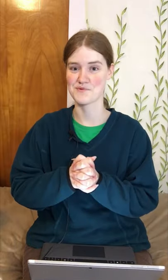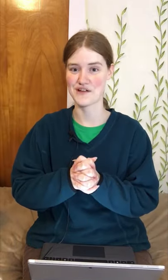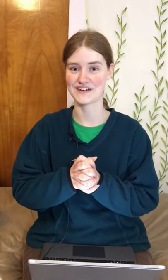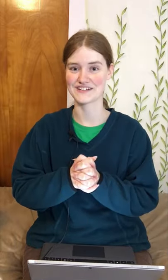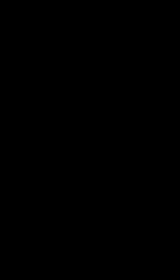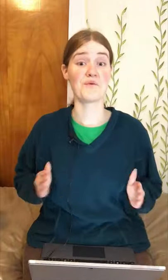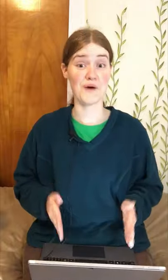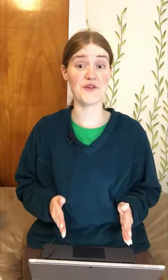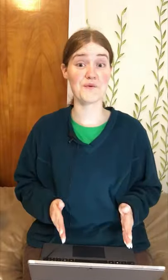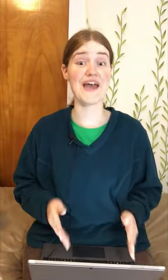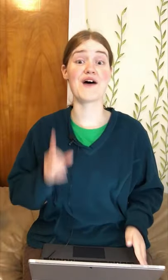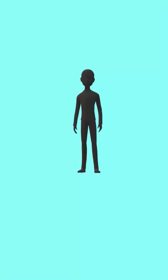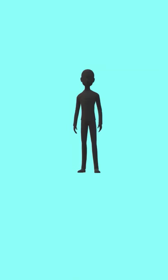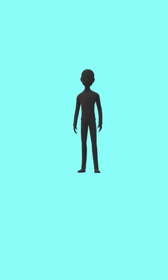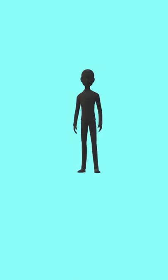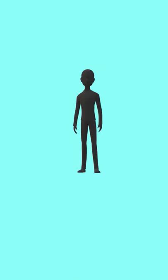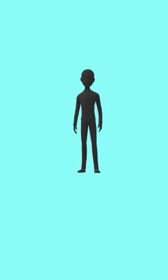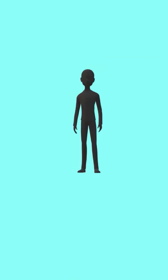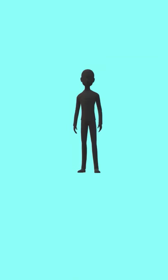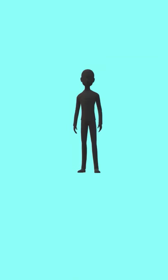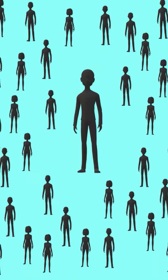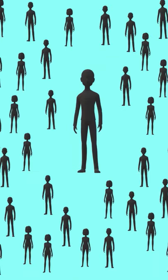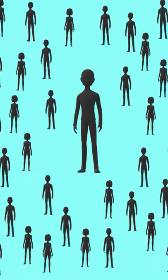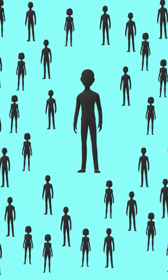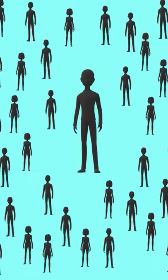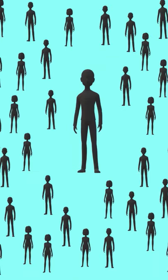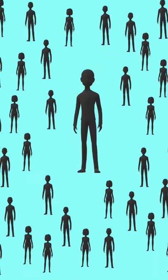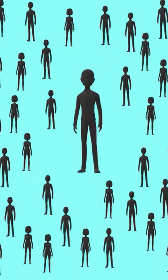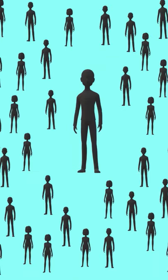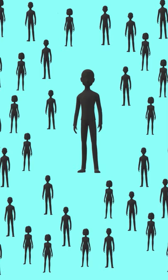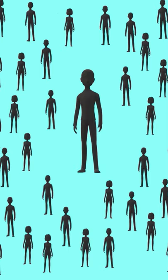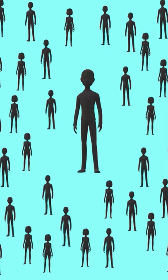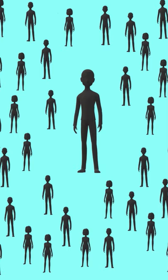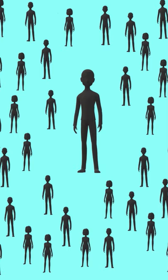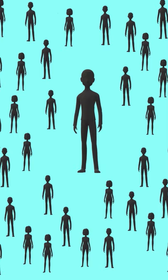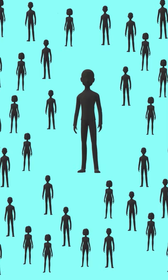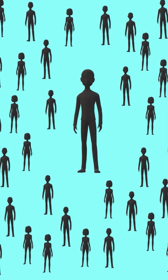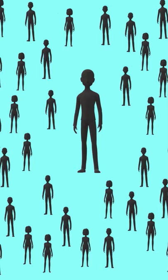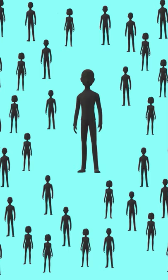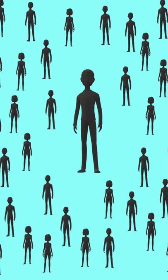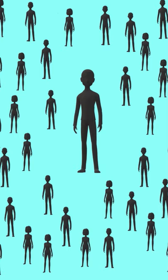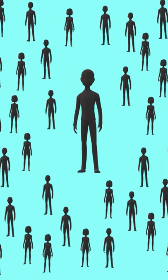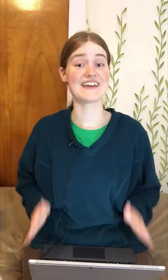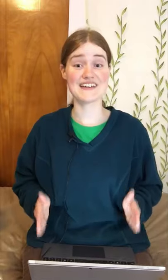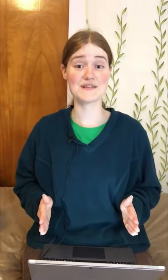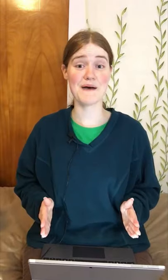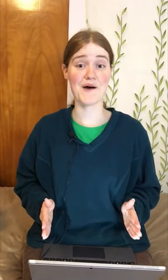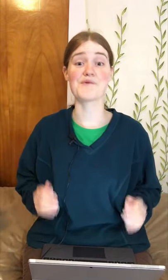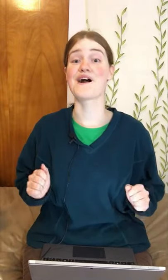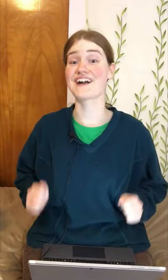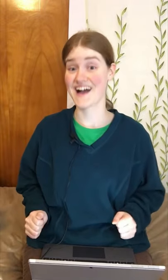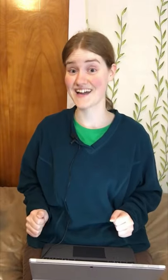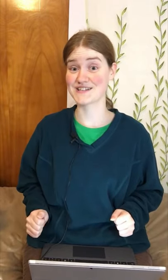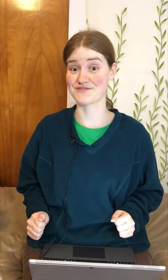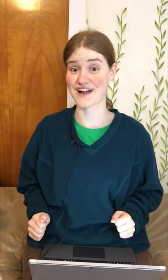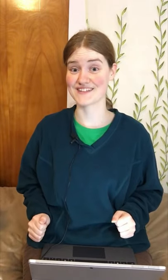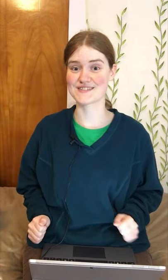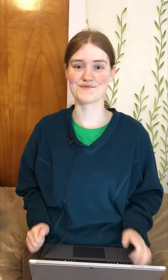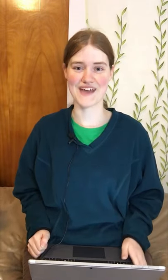brother. Whether we have one friend or a hundred friends isn't what matters most. It's about what kind of friends we